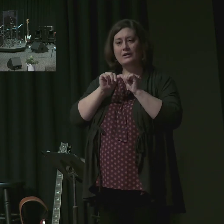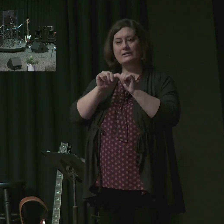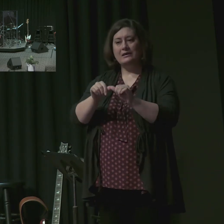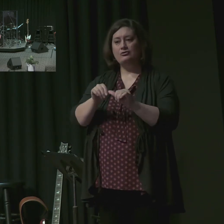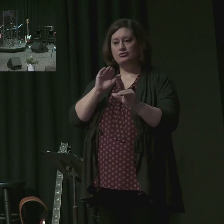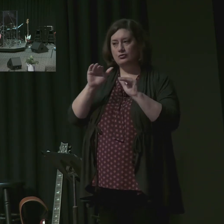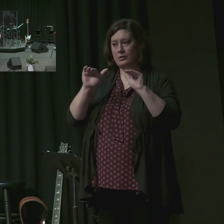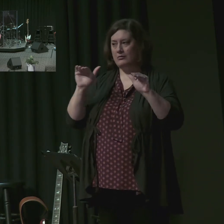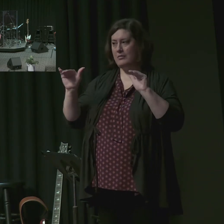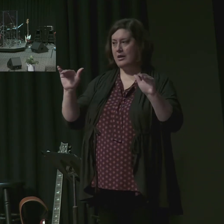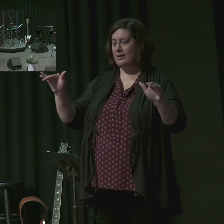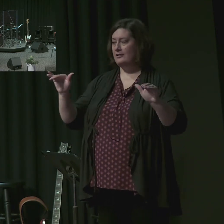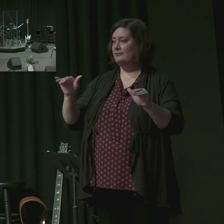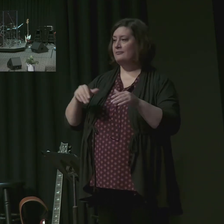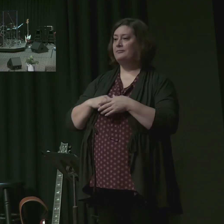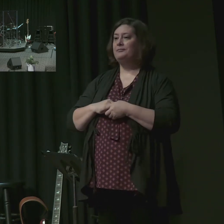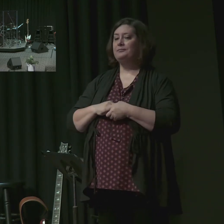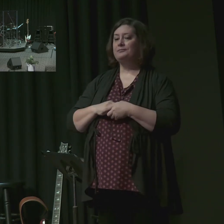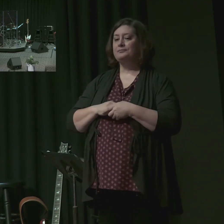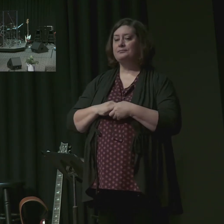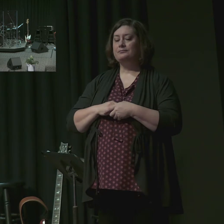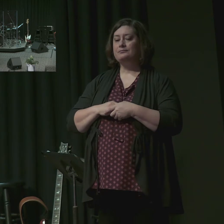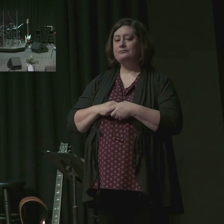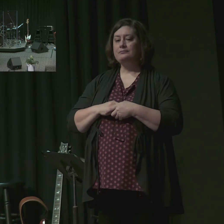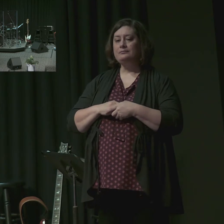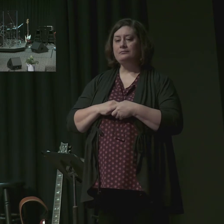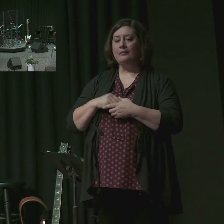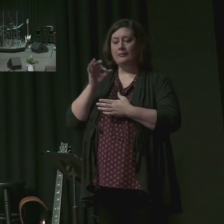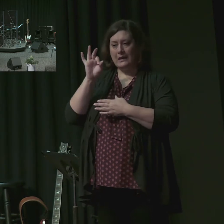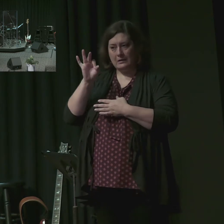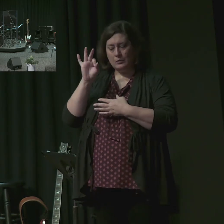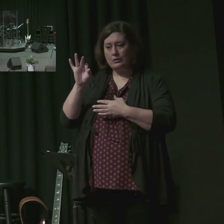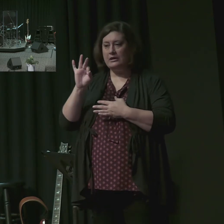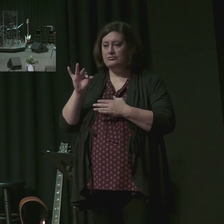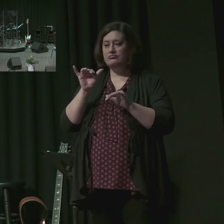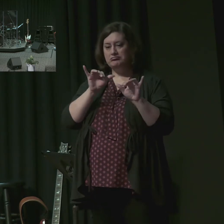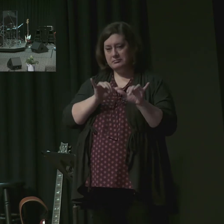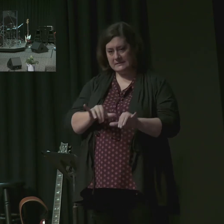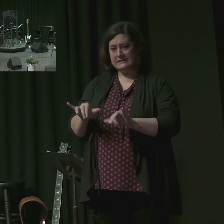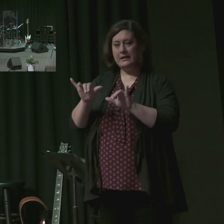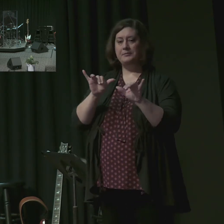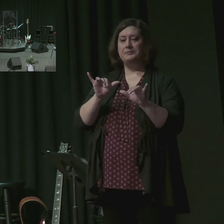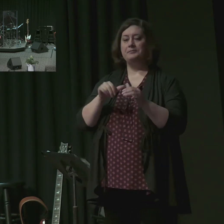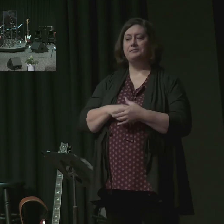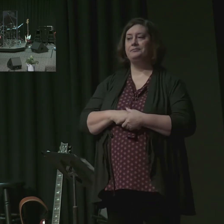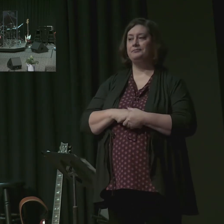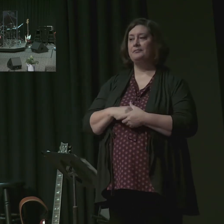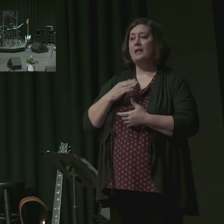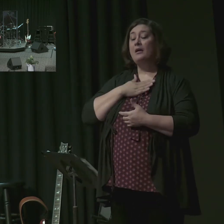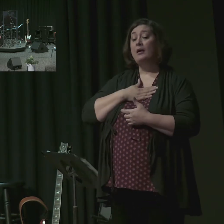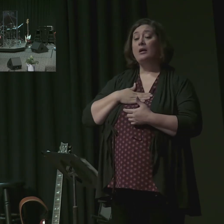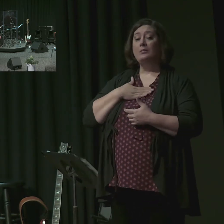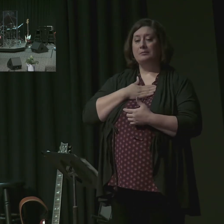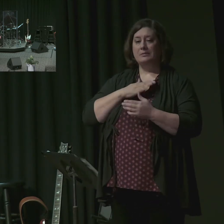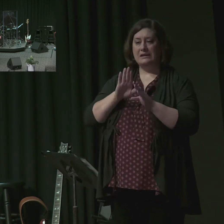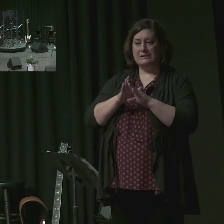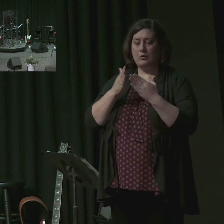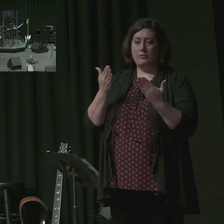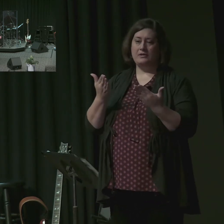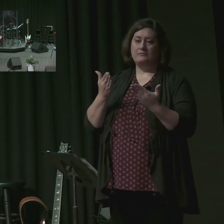great responsibilities before God and with his people. Take your copy